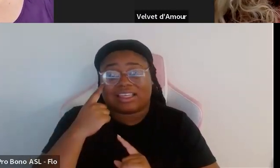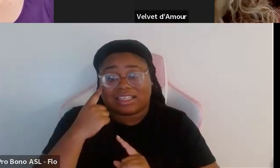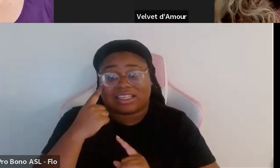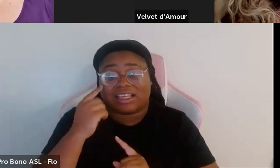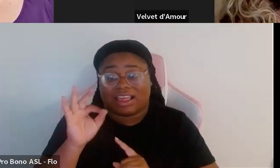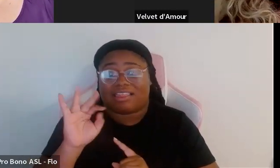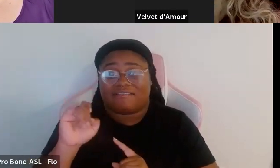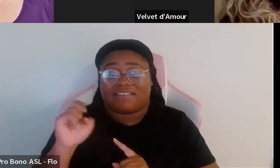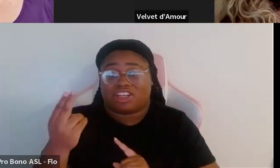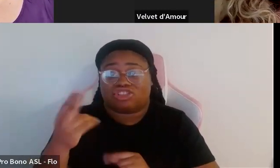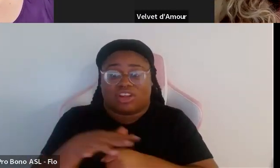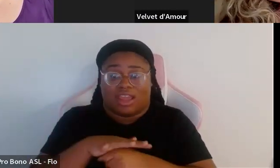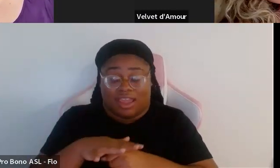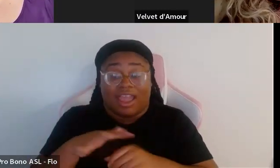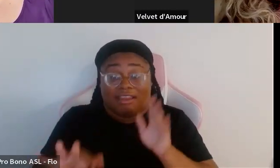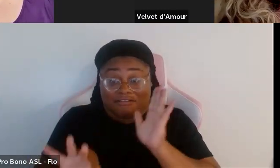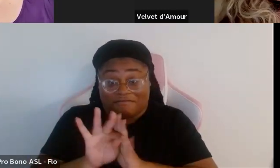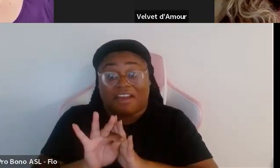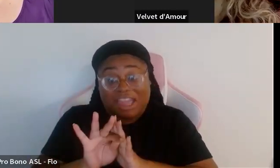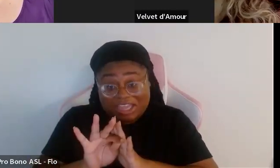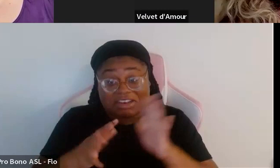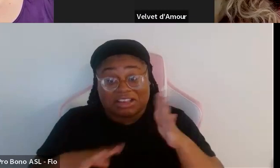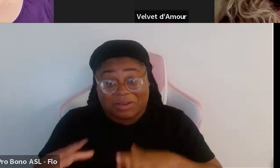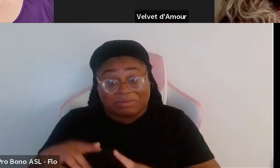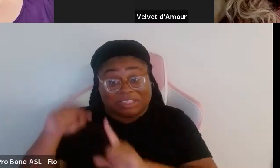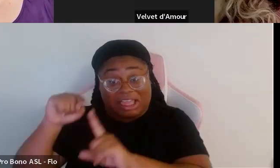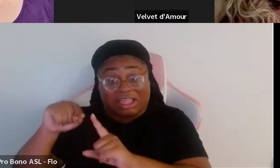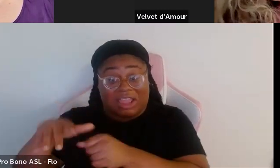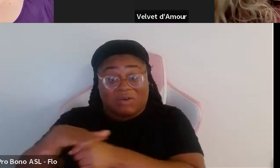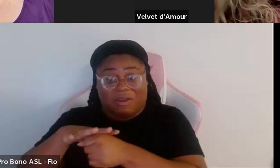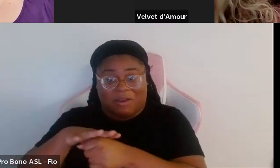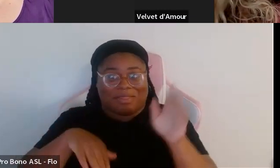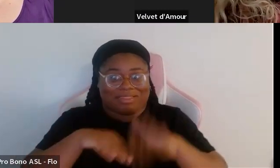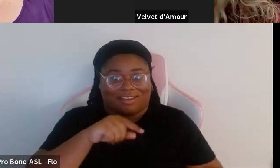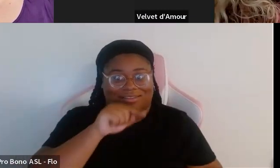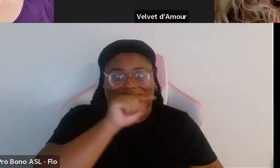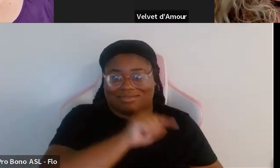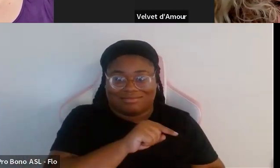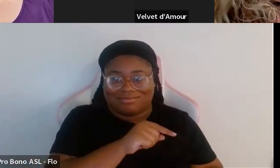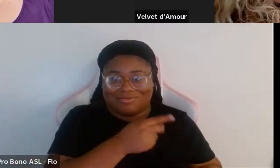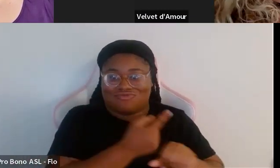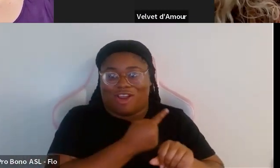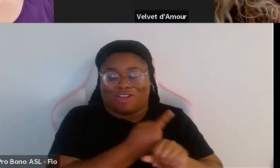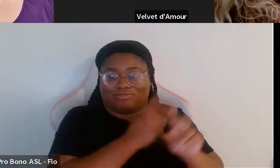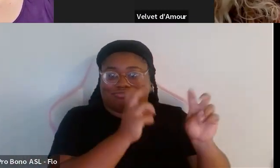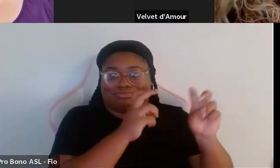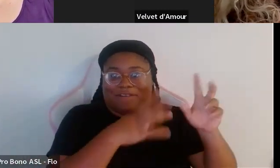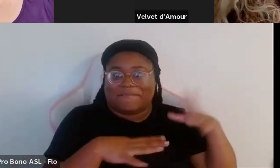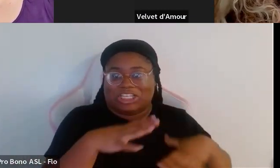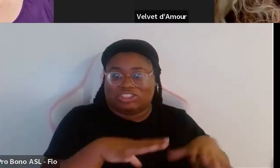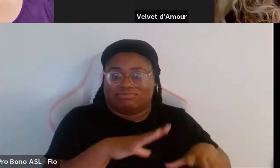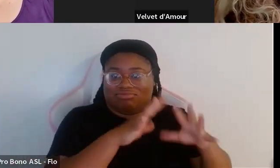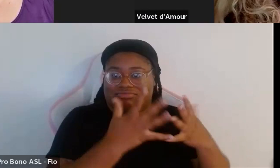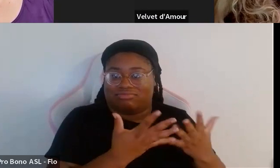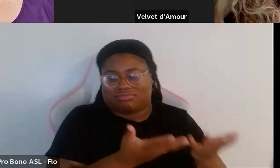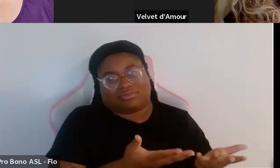you know i could find clothes within the fetish realm easier than i could find you know in the quote-unquote fashion realm so